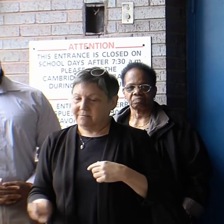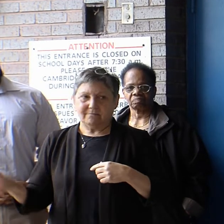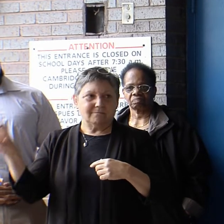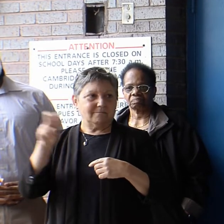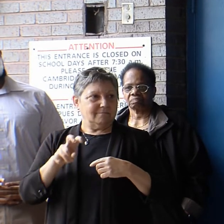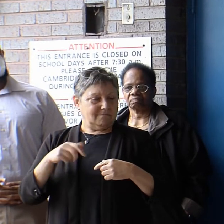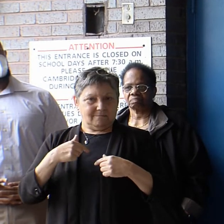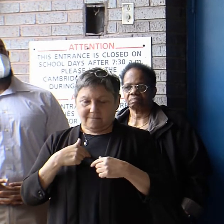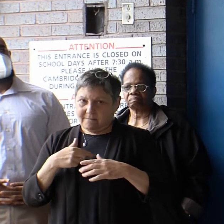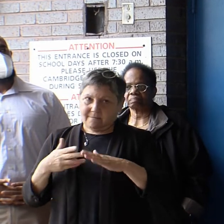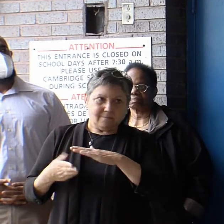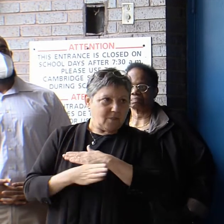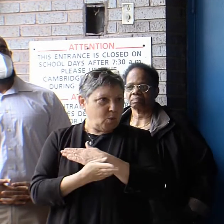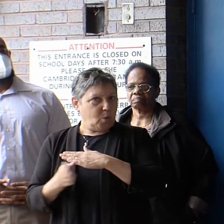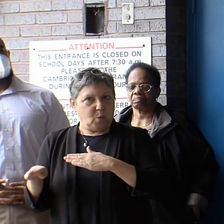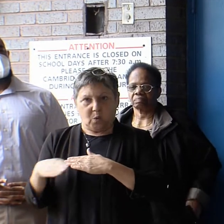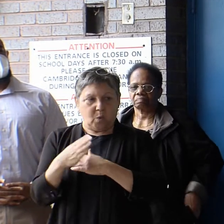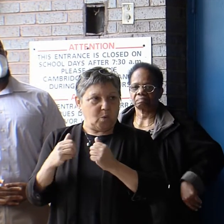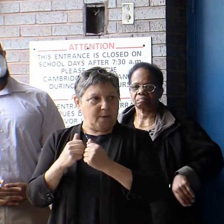parent myself.